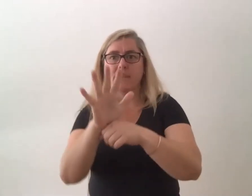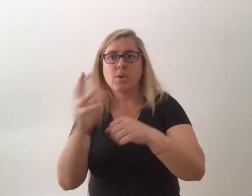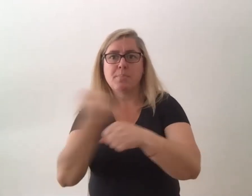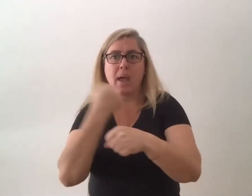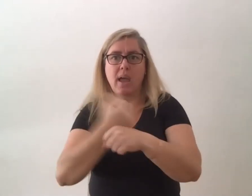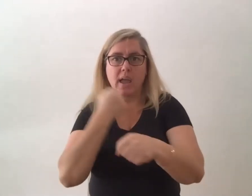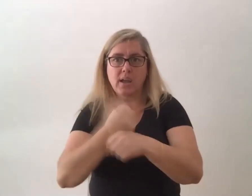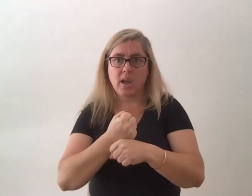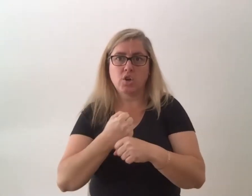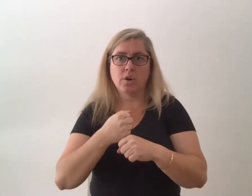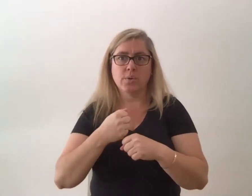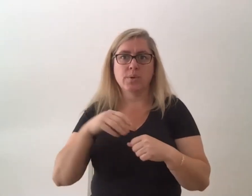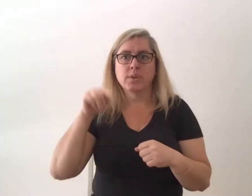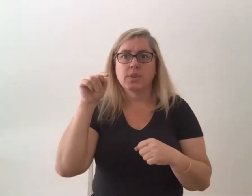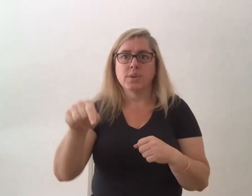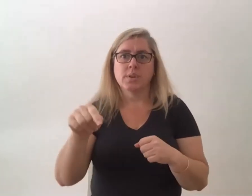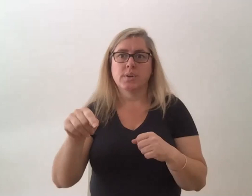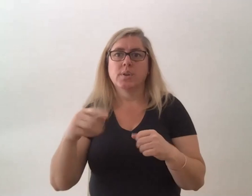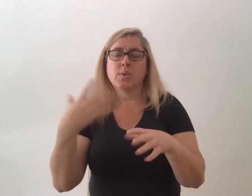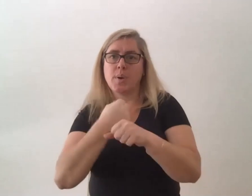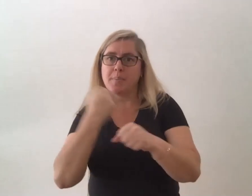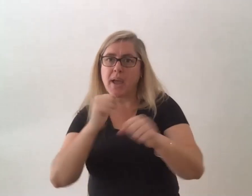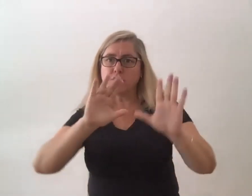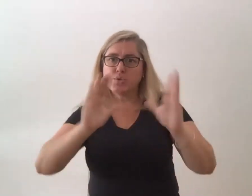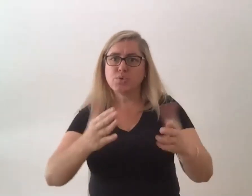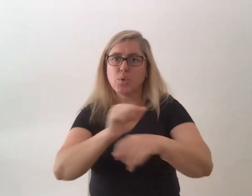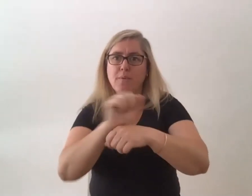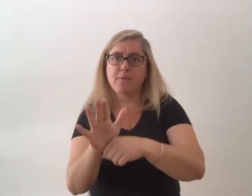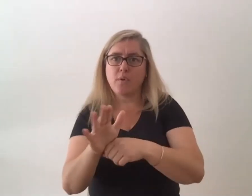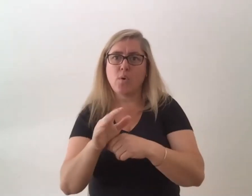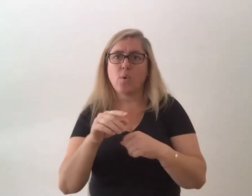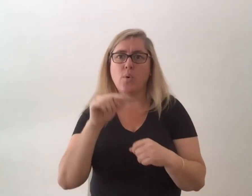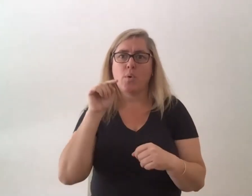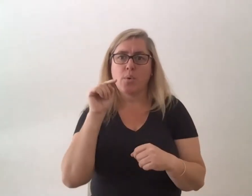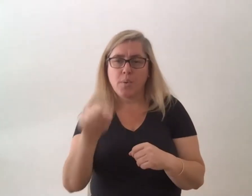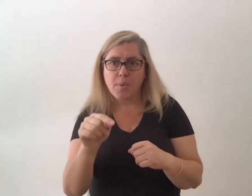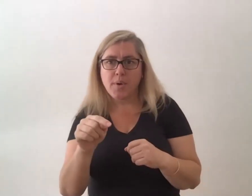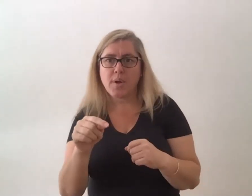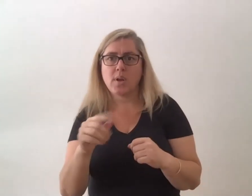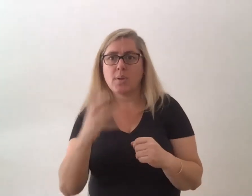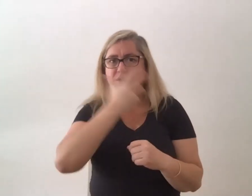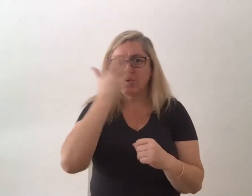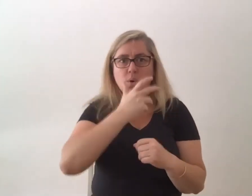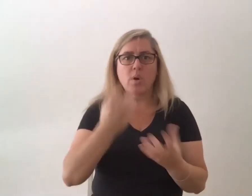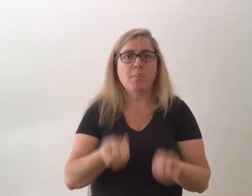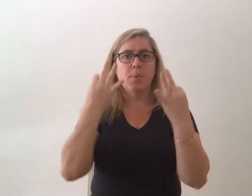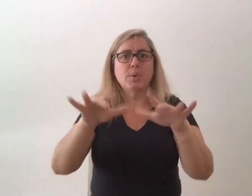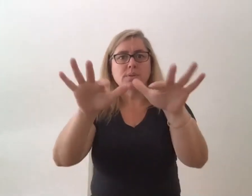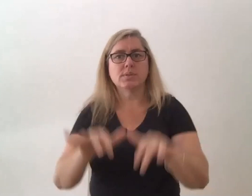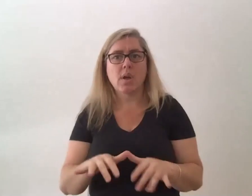we're going to make the short film version of qualia and i'm sorry i didn't type this in before but qualia is spelt